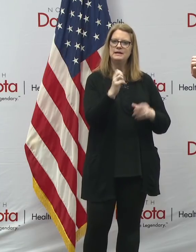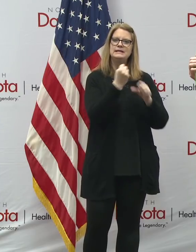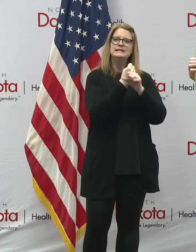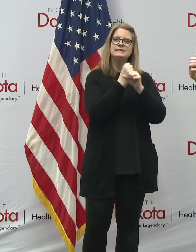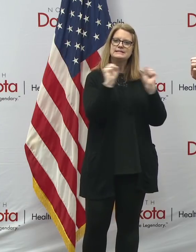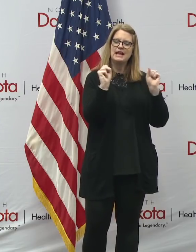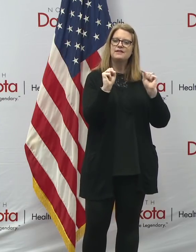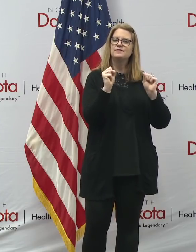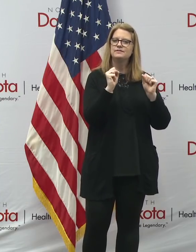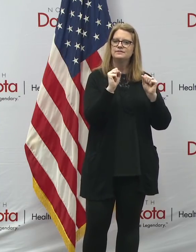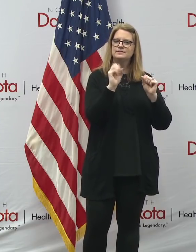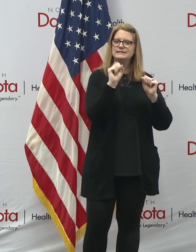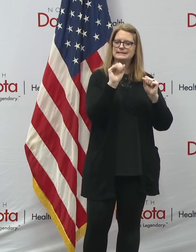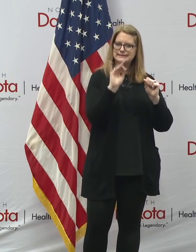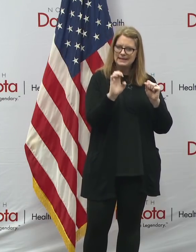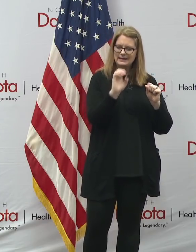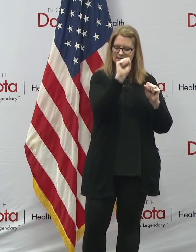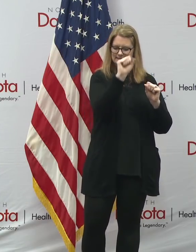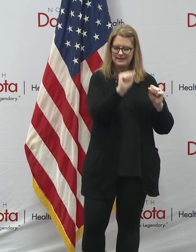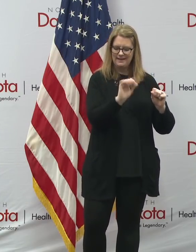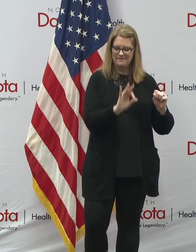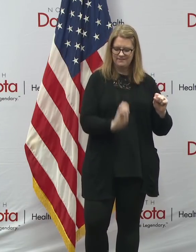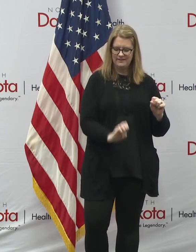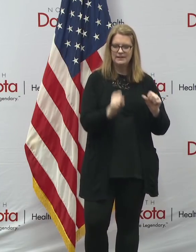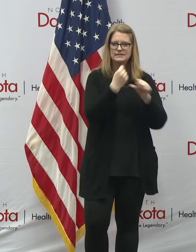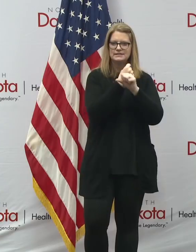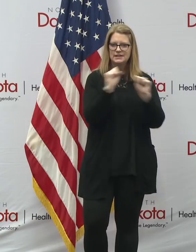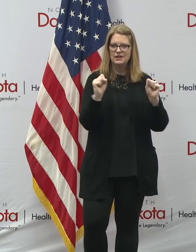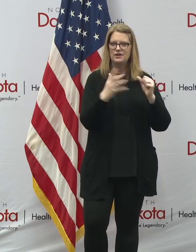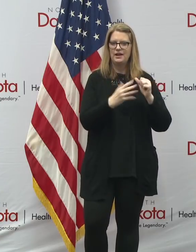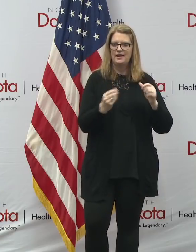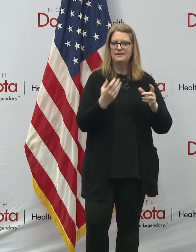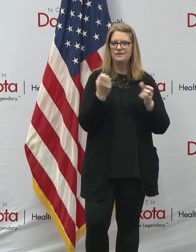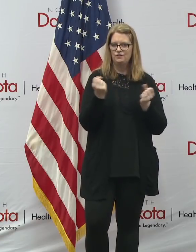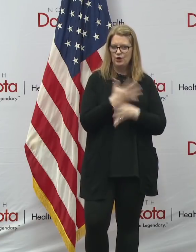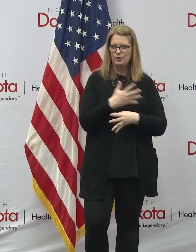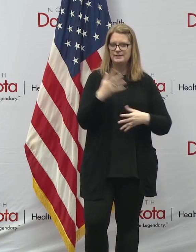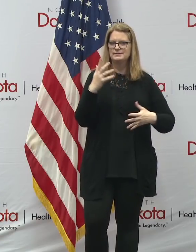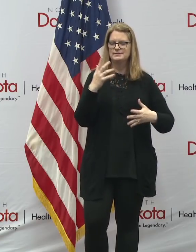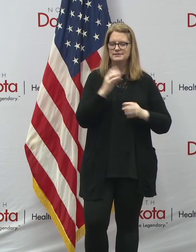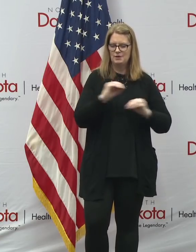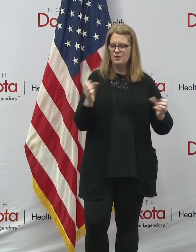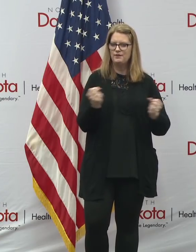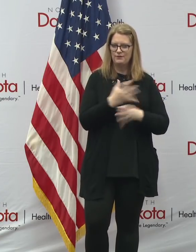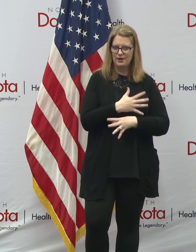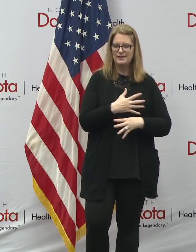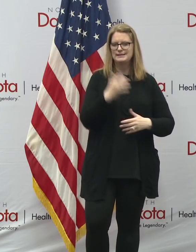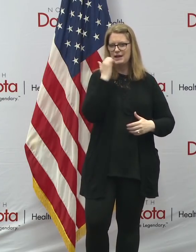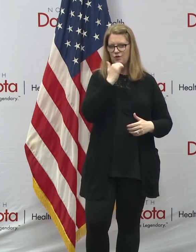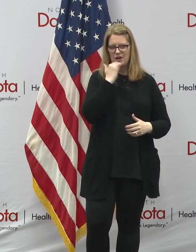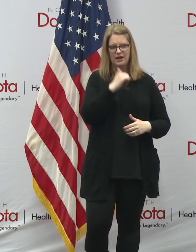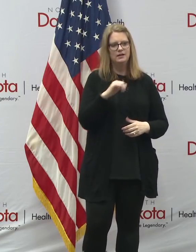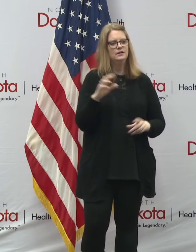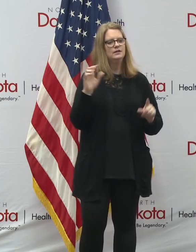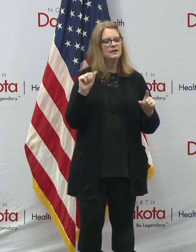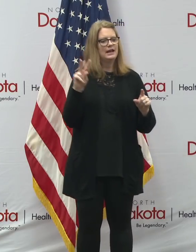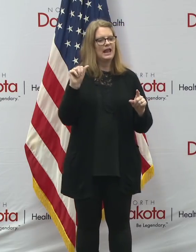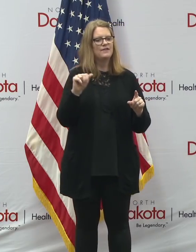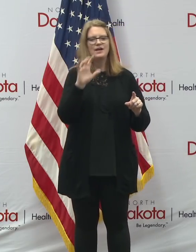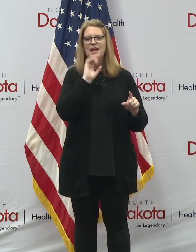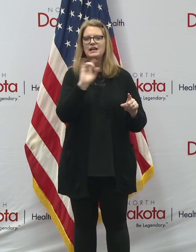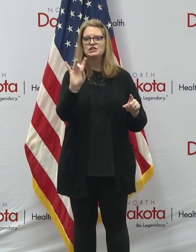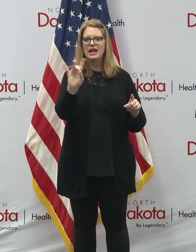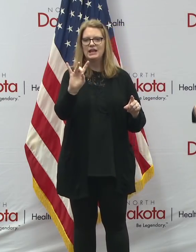fearless. Great, great for for North Dakotans to keep in mind. And and then we've also have from Ava eight